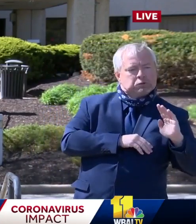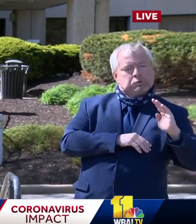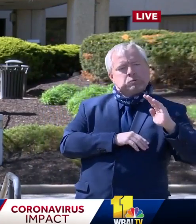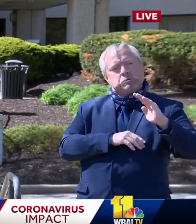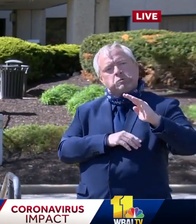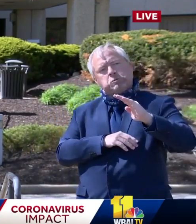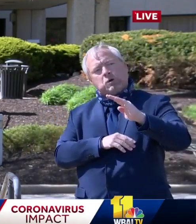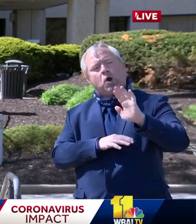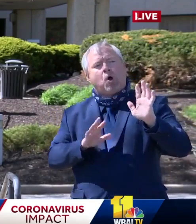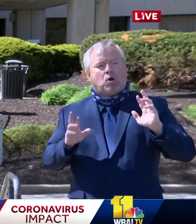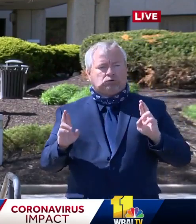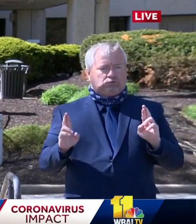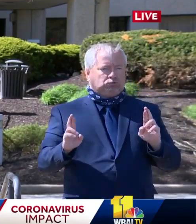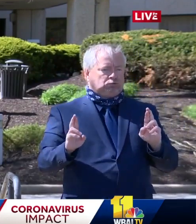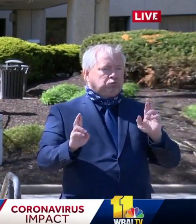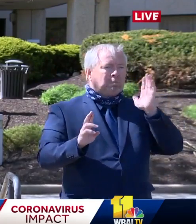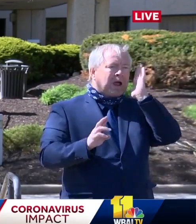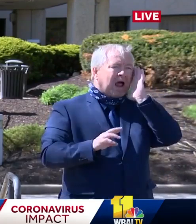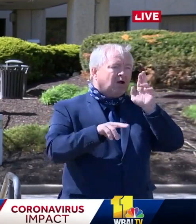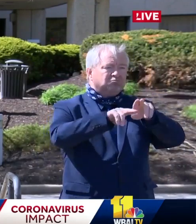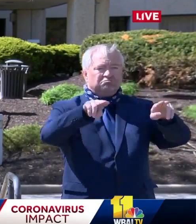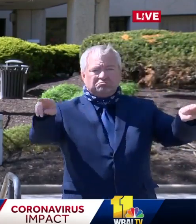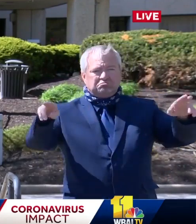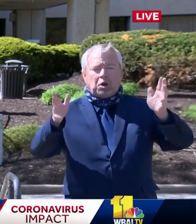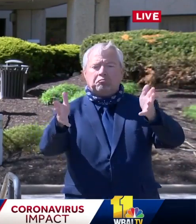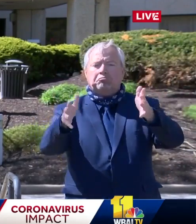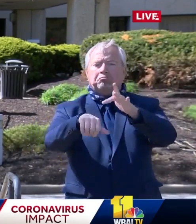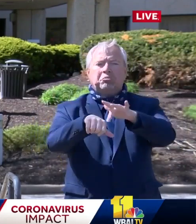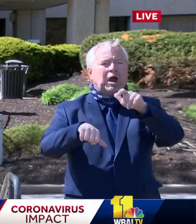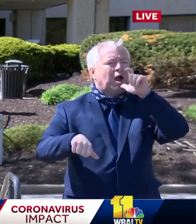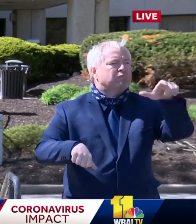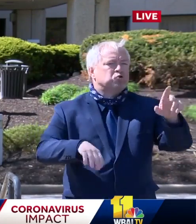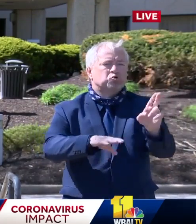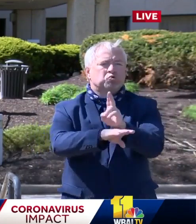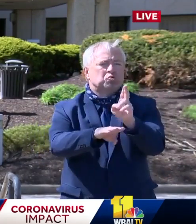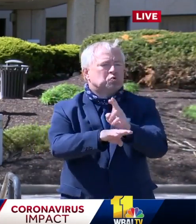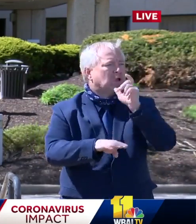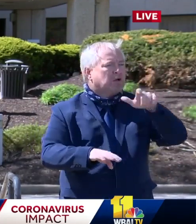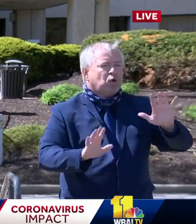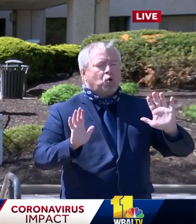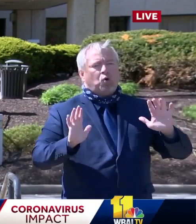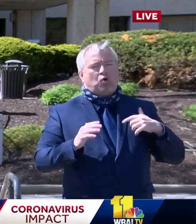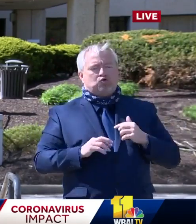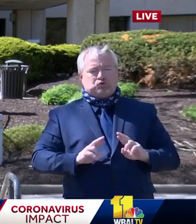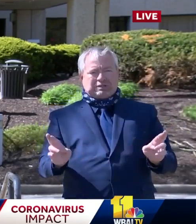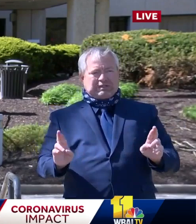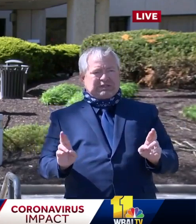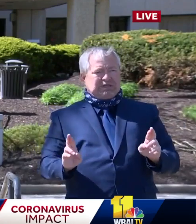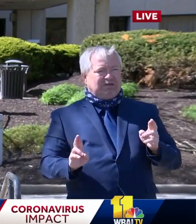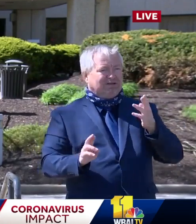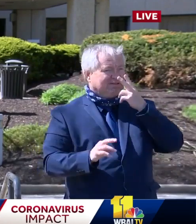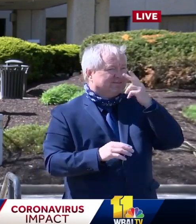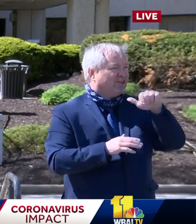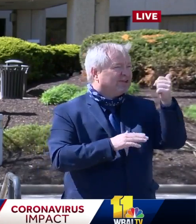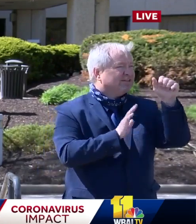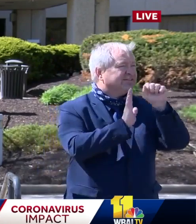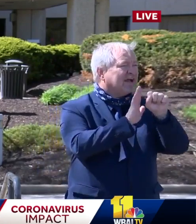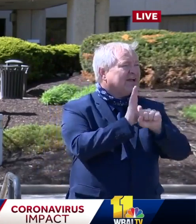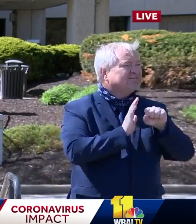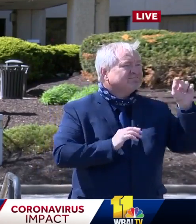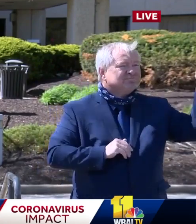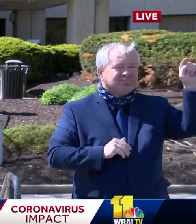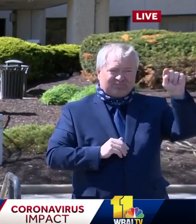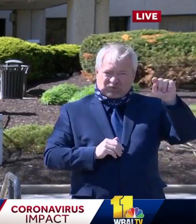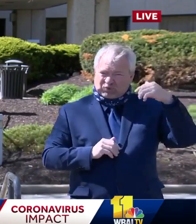but I think we're going to be in much, much better shape than some of these places where you saw people stacked up in the hallways and running out of ventilators and,